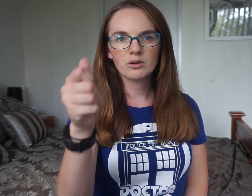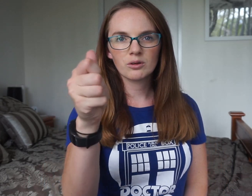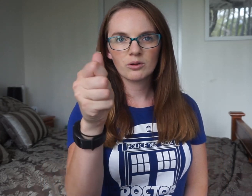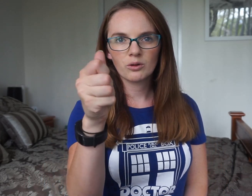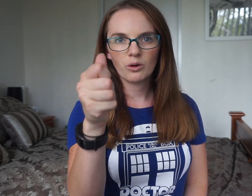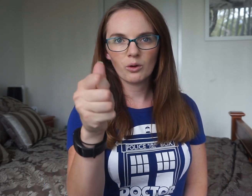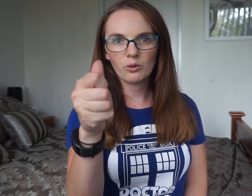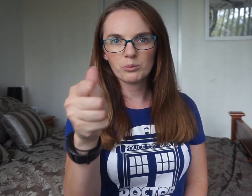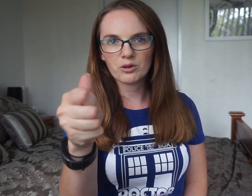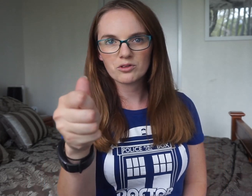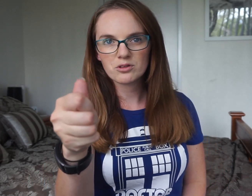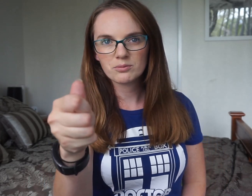Almost.